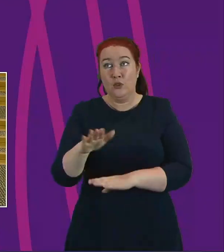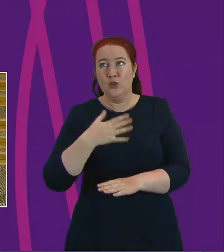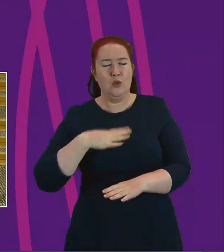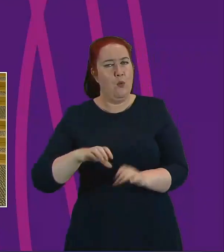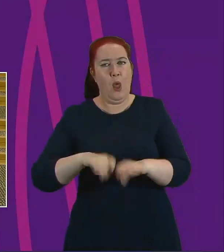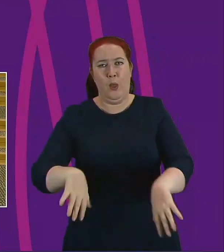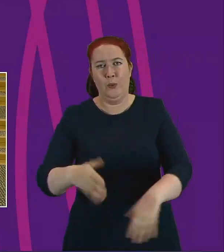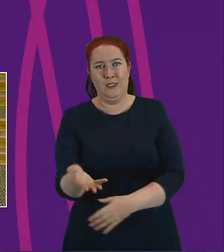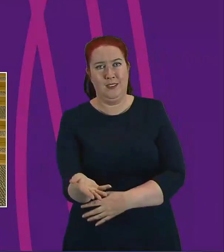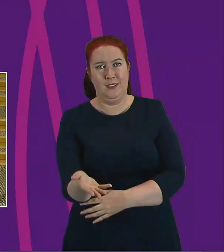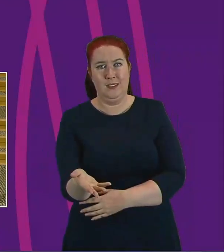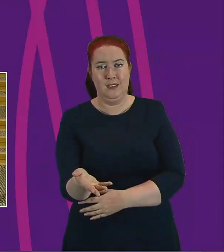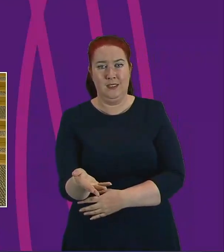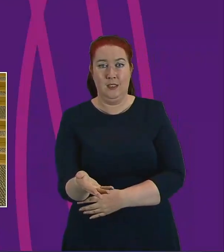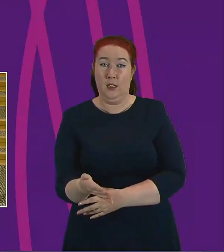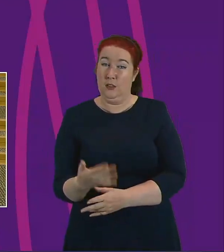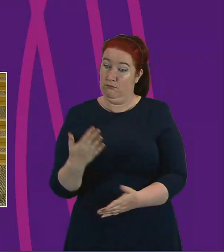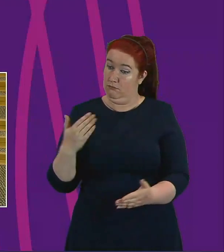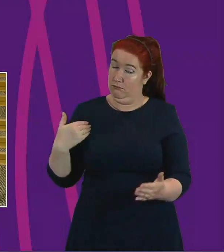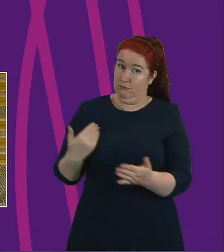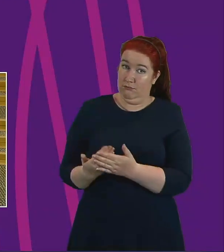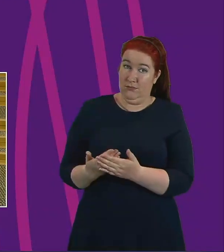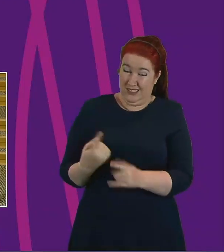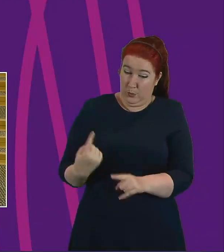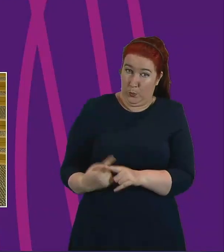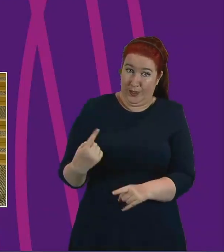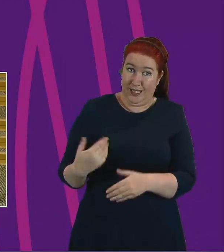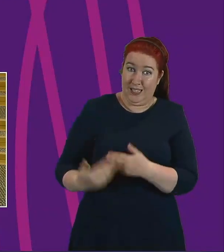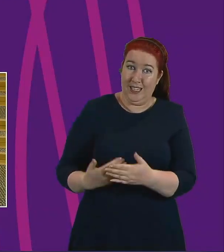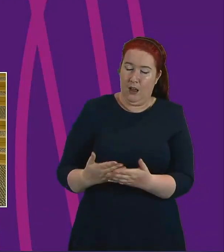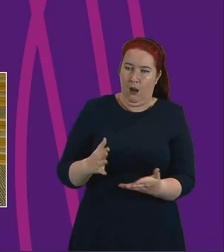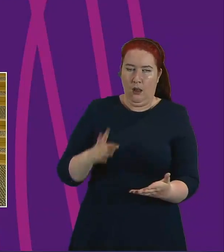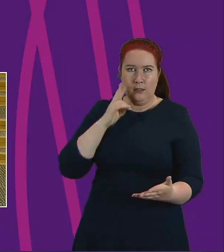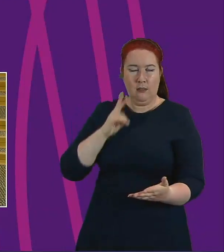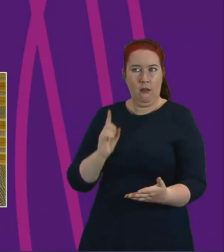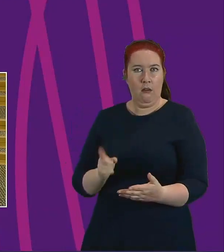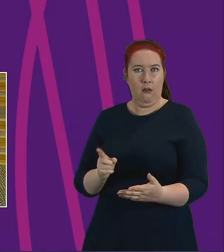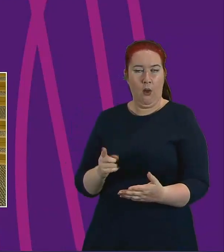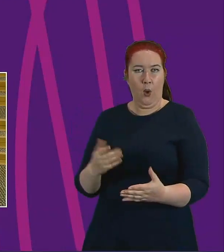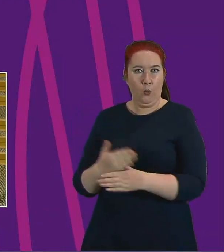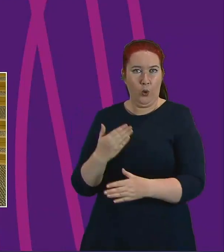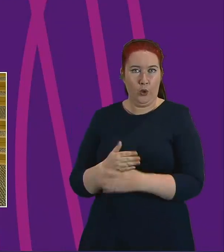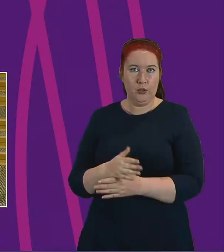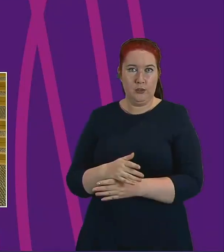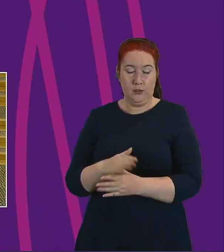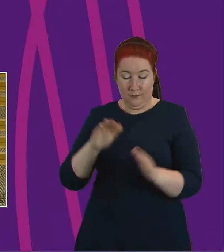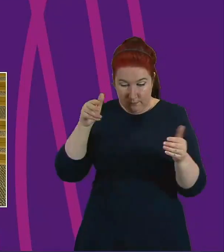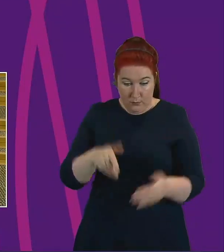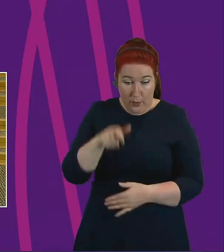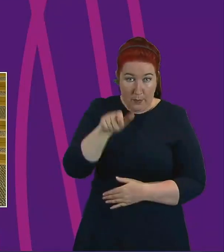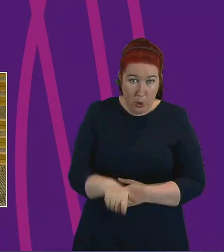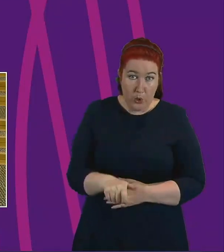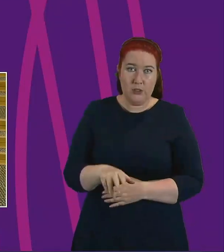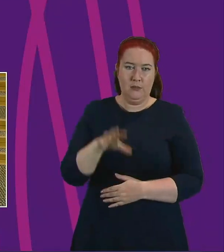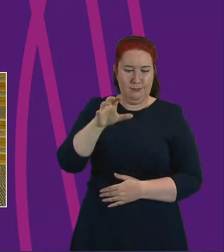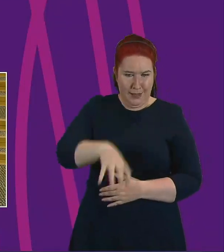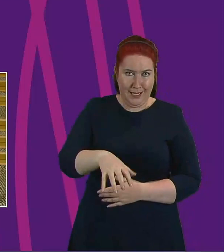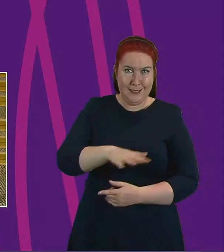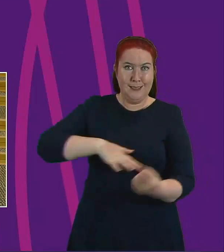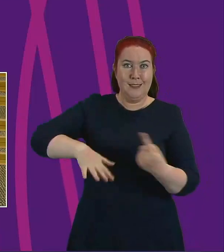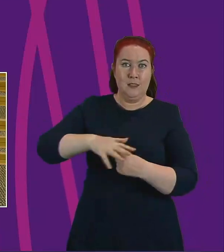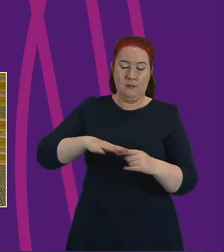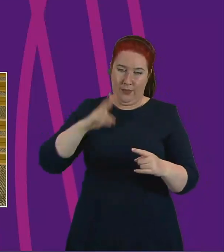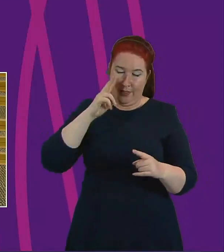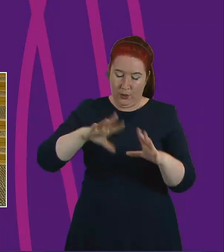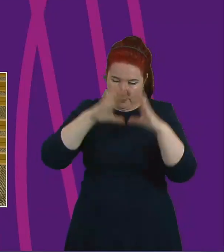In quick time, what we have seen is what we already know works, that person-centred, place-based, holistic support that understands